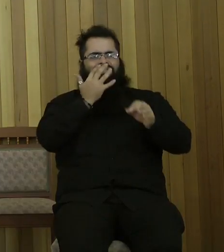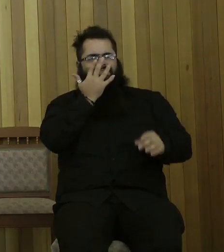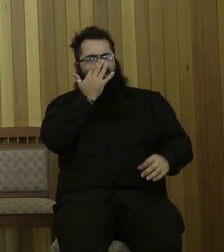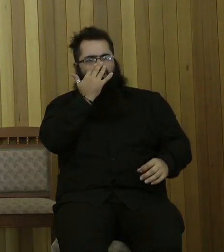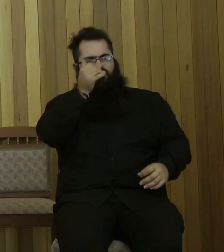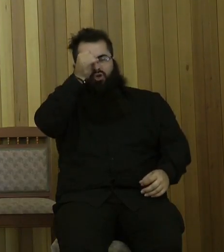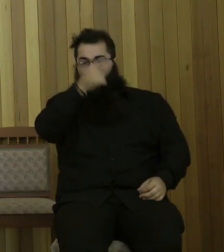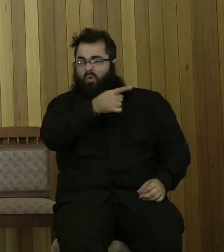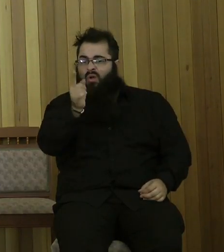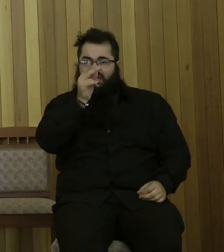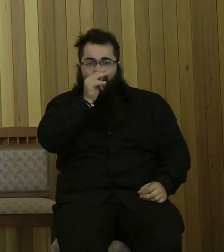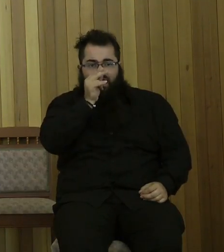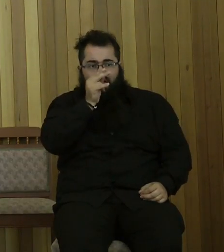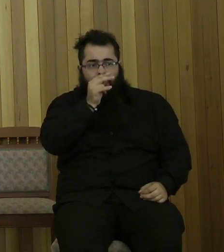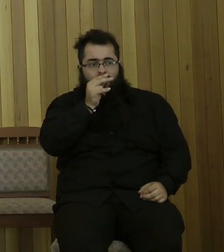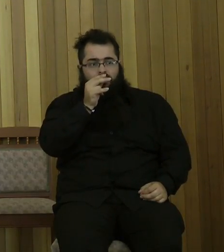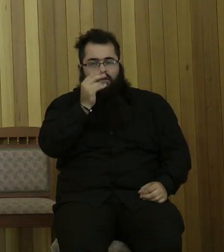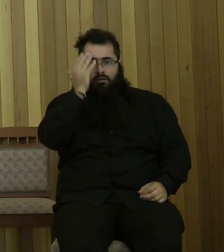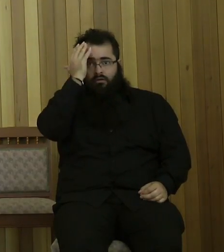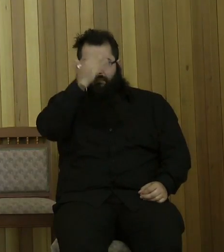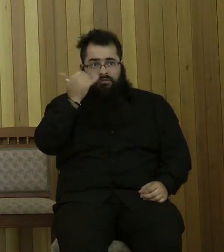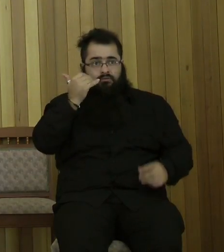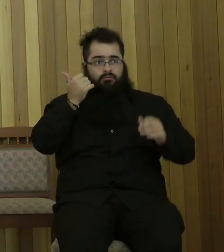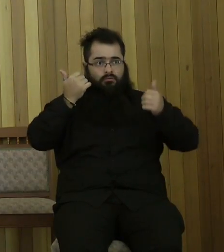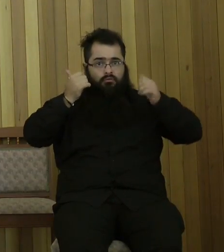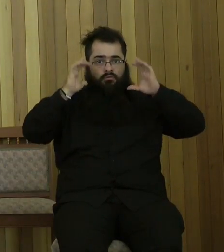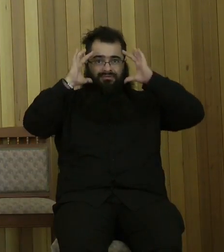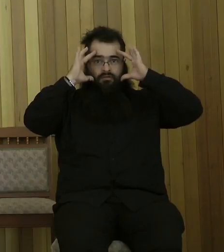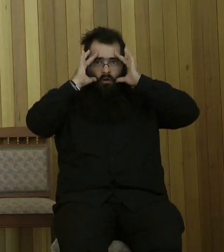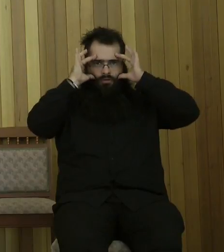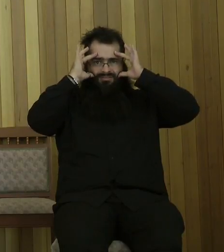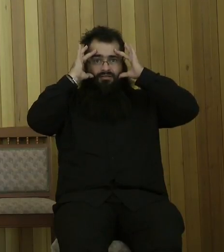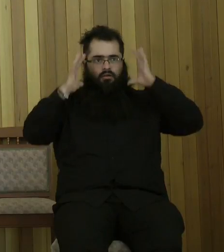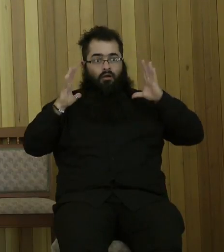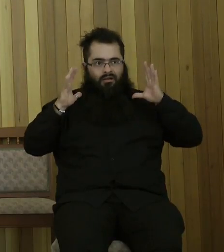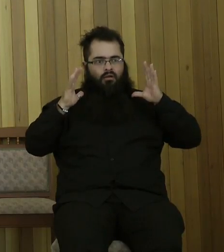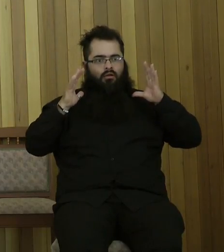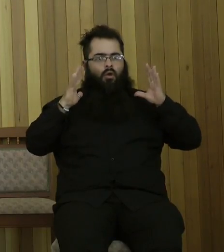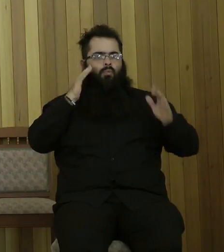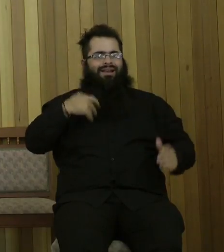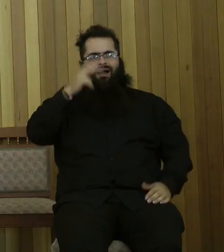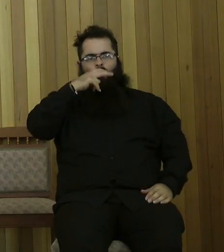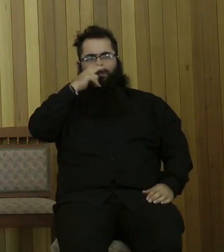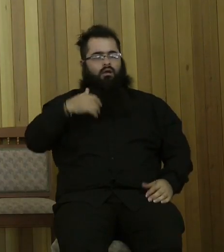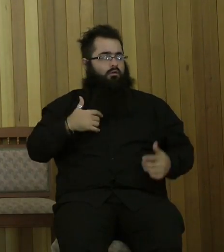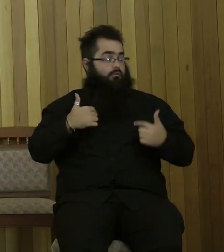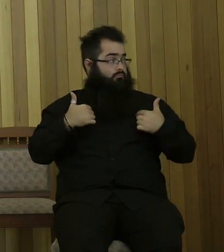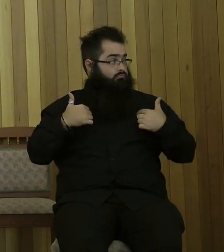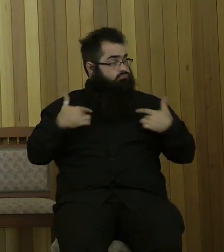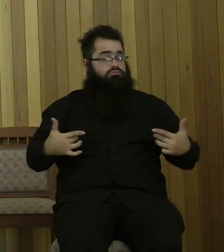youngsters? About my looks, how I look. Let me tell you, when you reach my age, you stop worrying about your looks, because they're gone. They're gone.